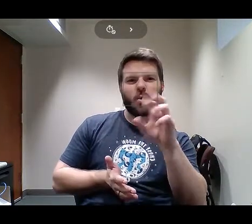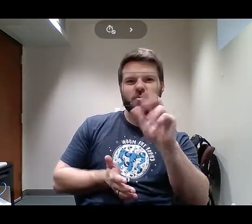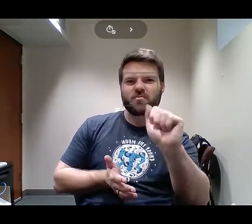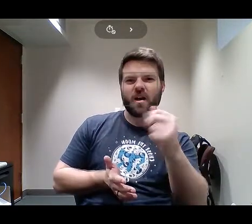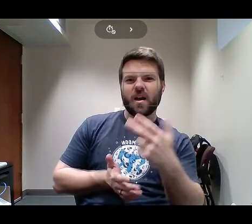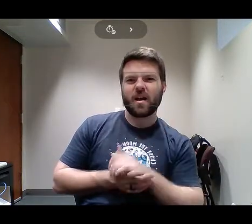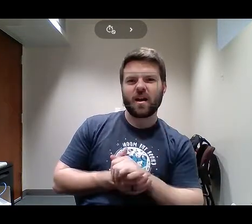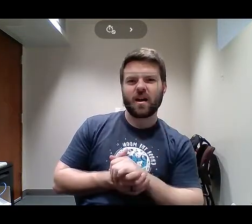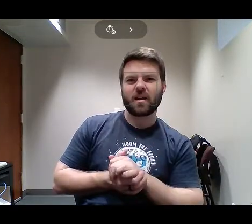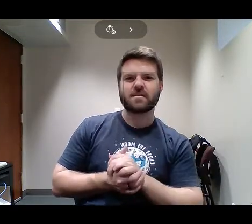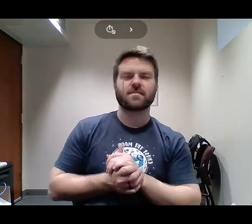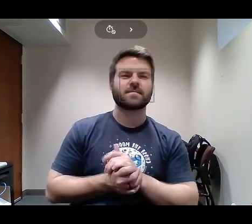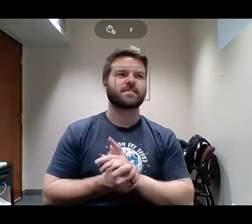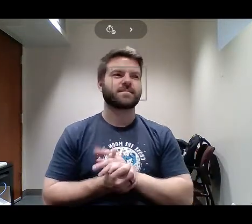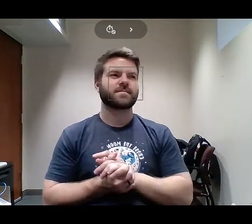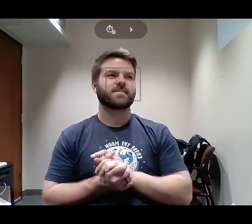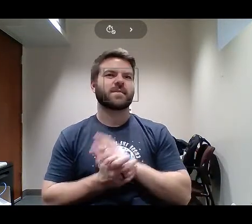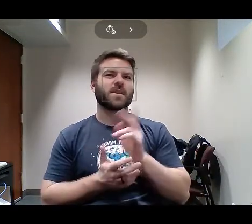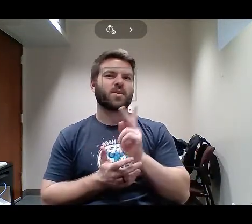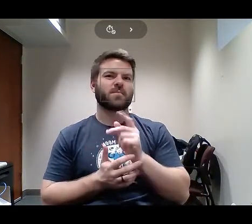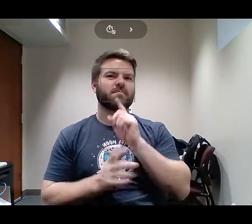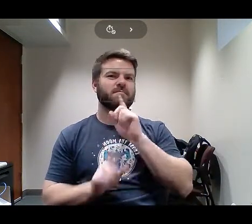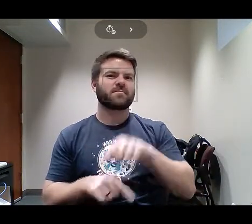And Kirby says, sort of.